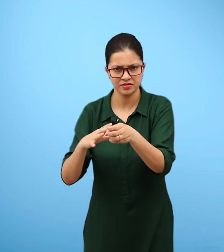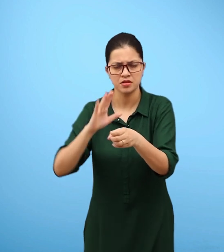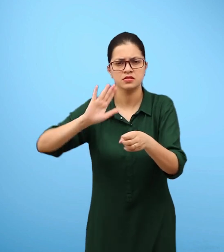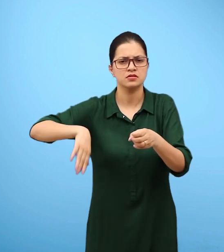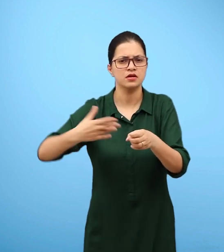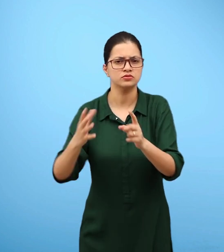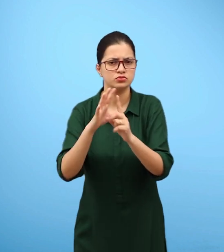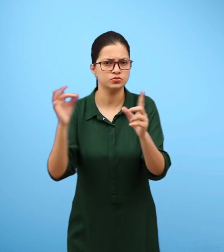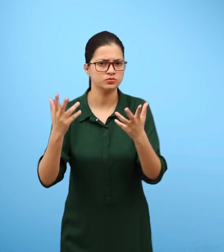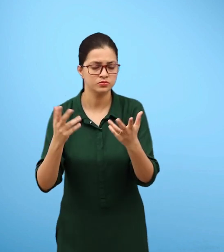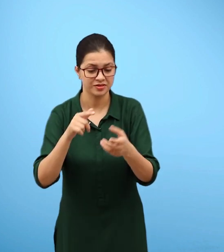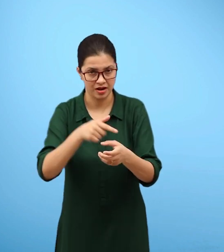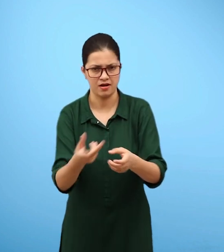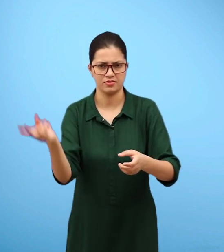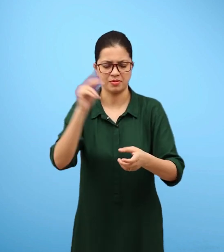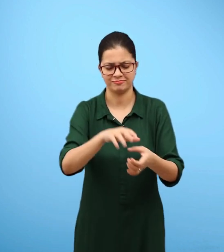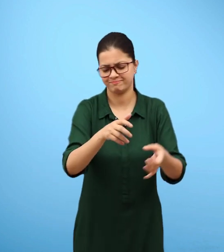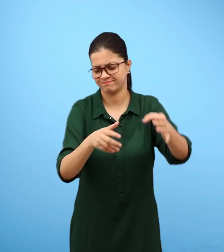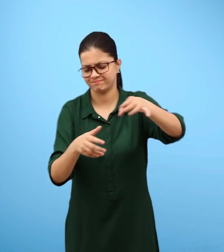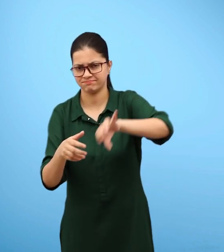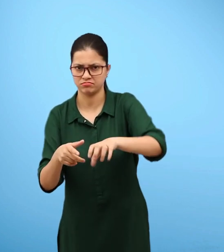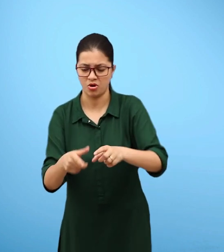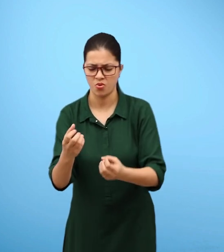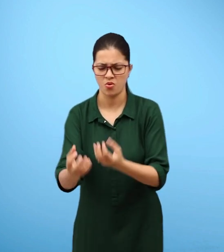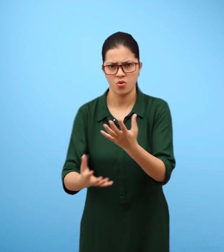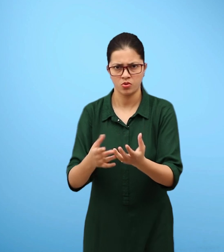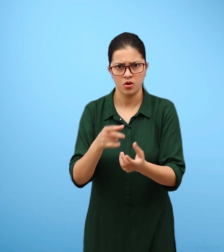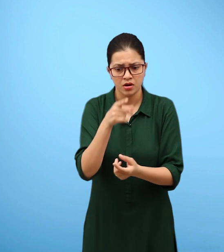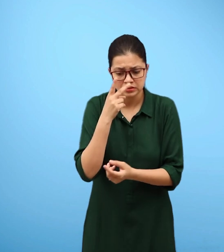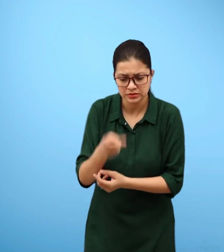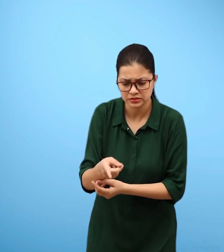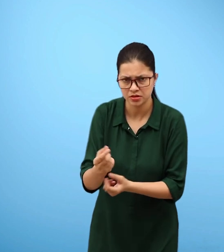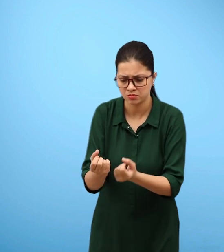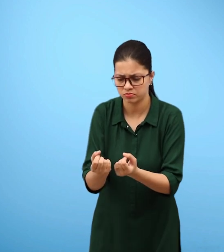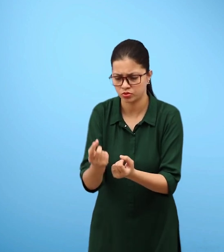If you do not know the answer, you may try doing it and see for yourself.